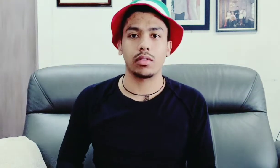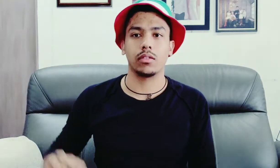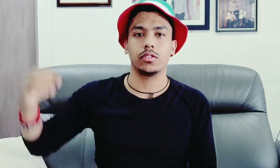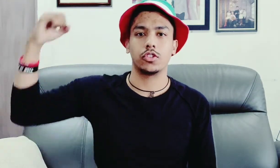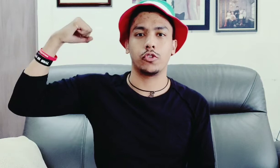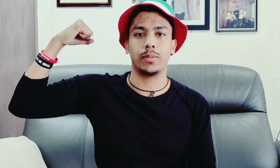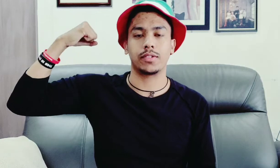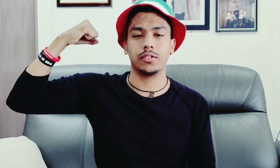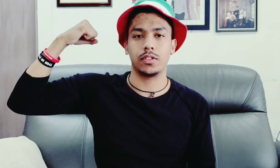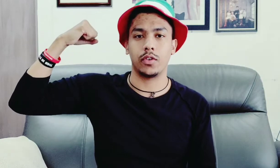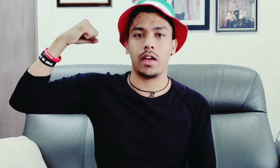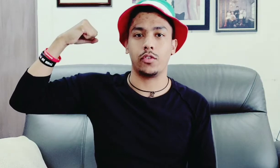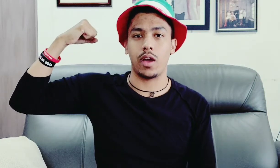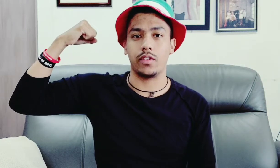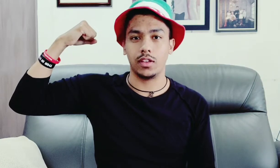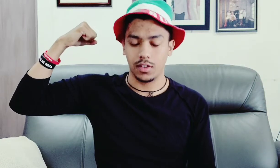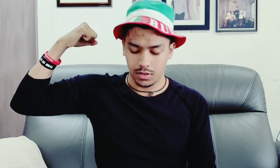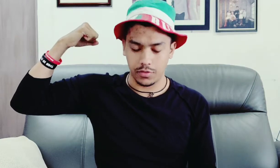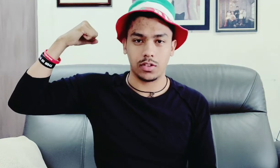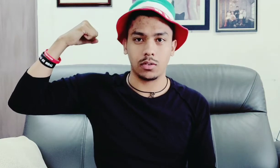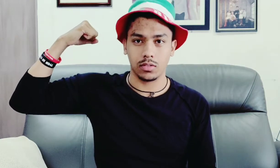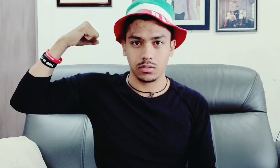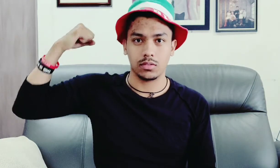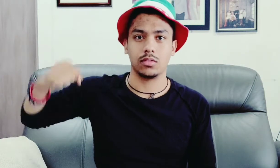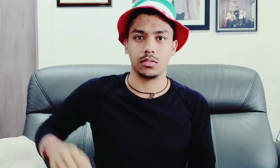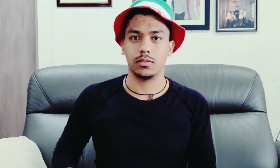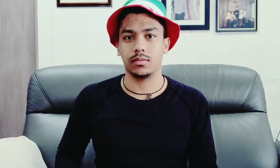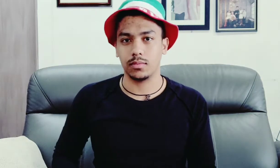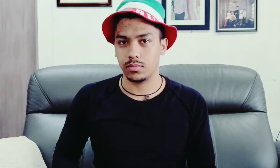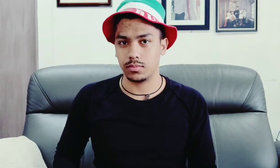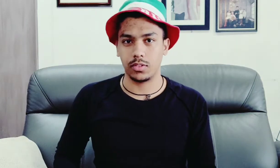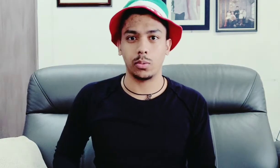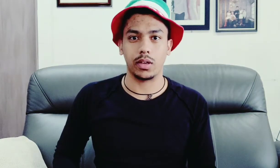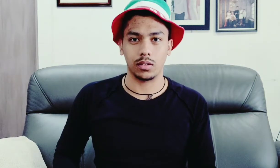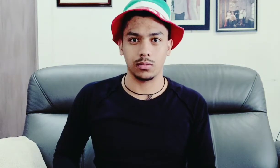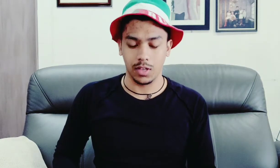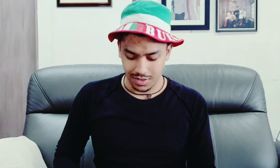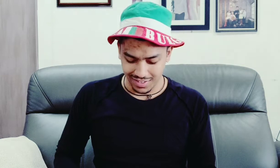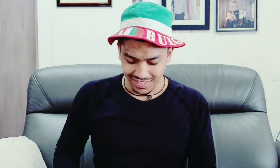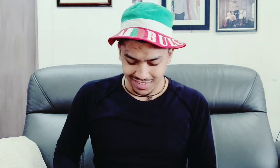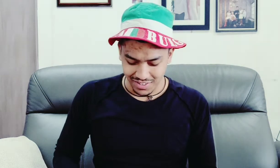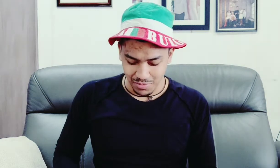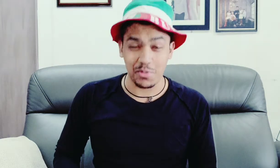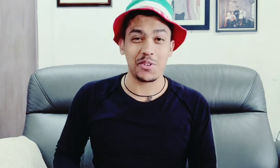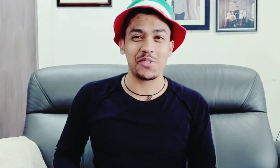to show your muscles if you have any if you don't you'll be beautiful